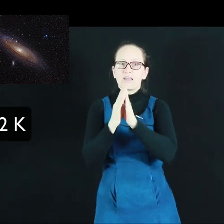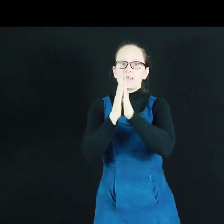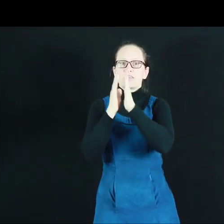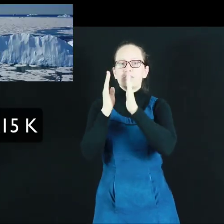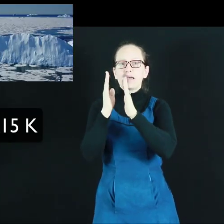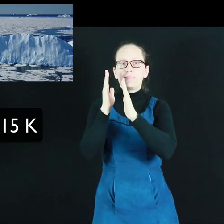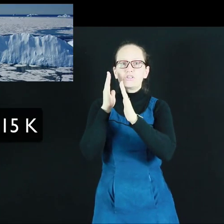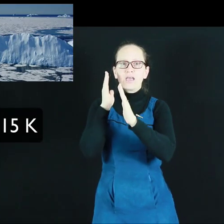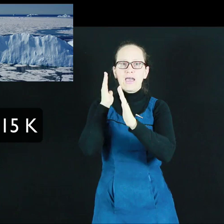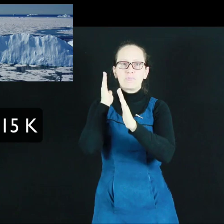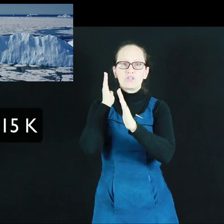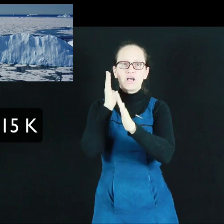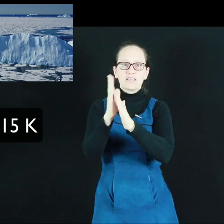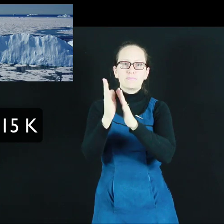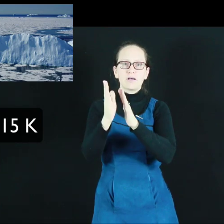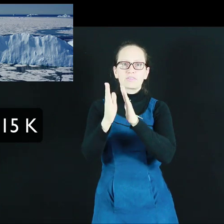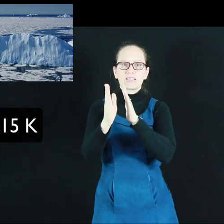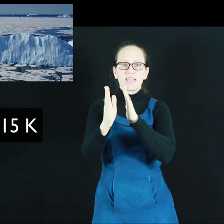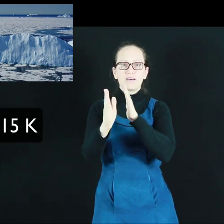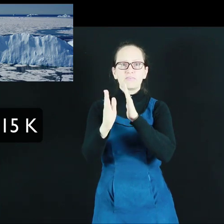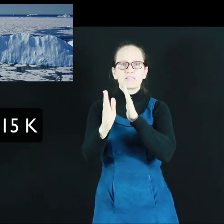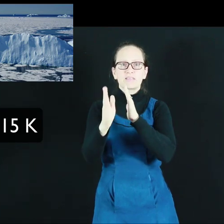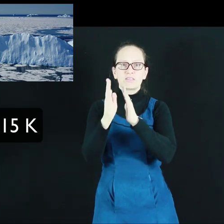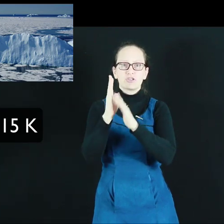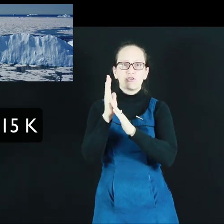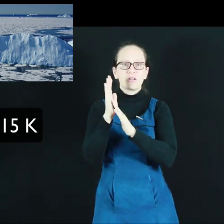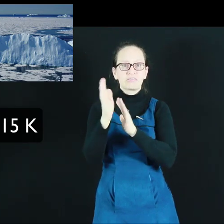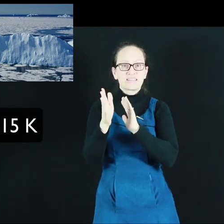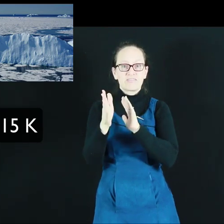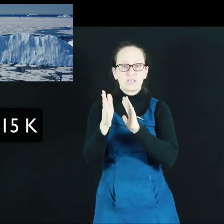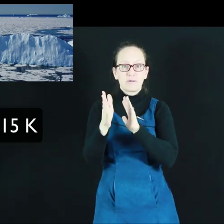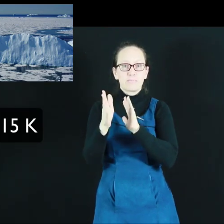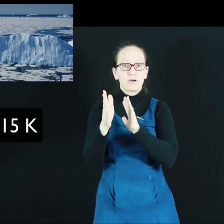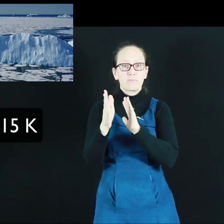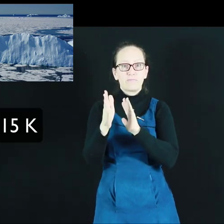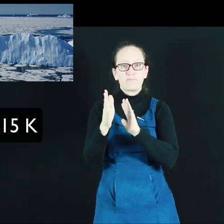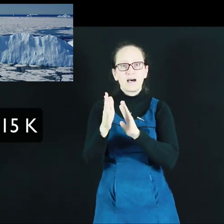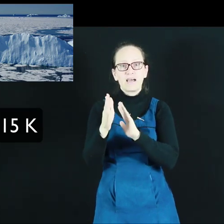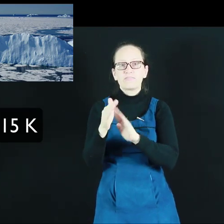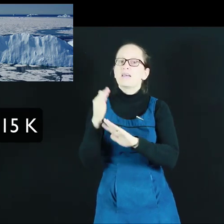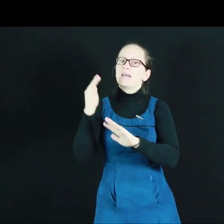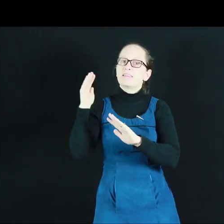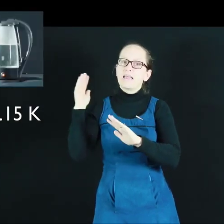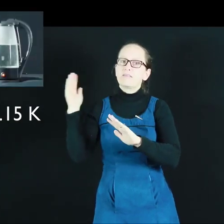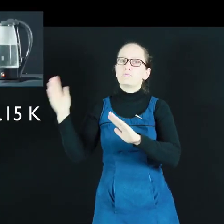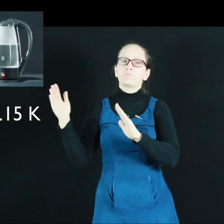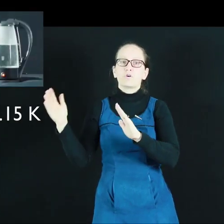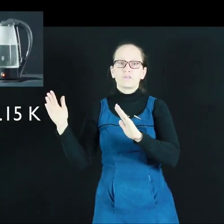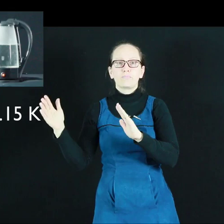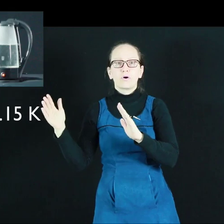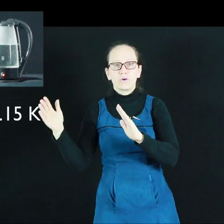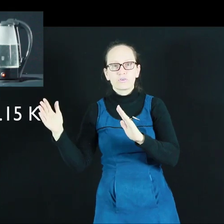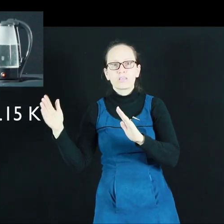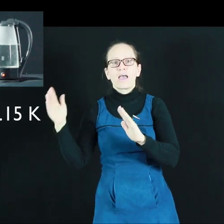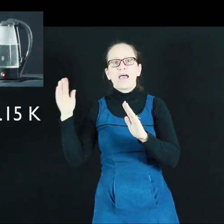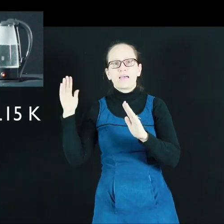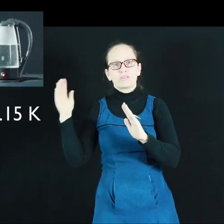The temperature at which ice melts in Kelvins is 273.15 and then water boils at